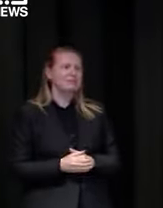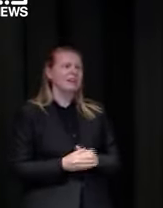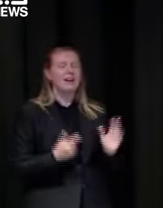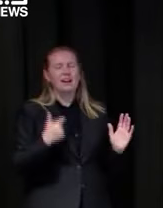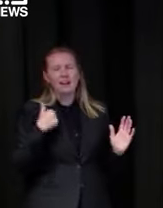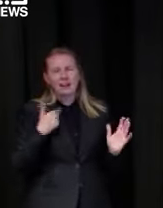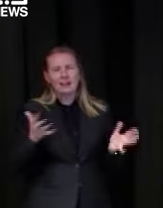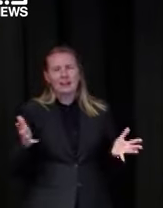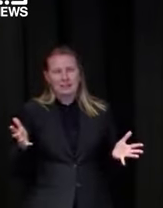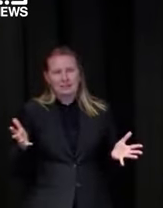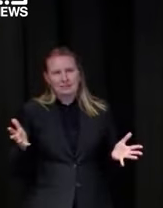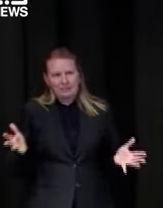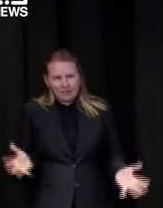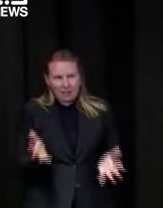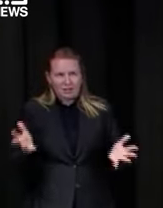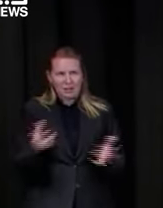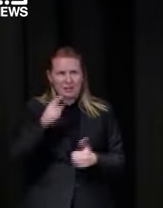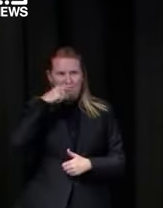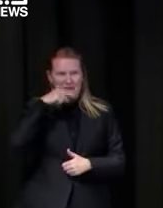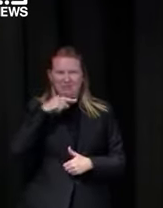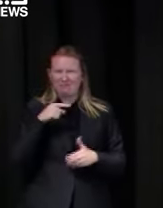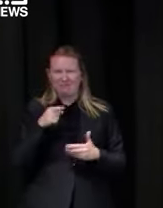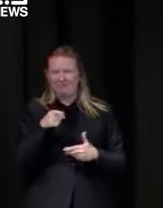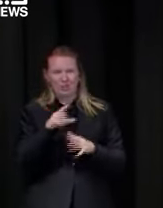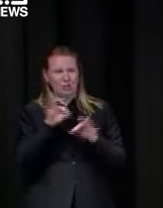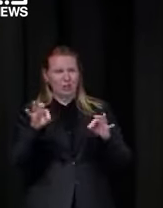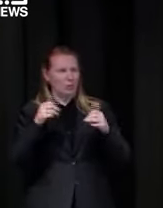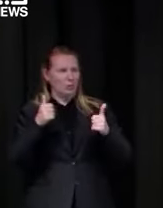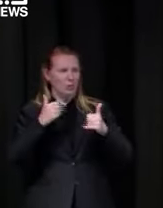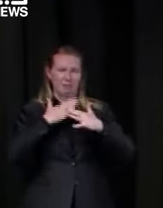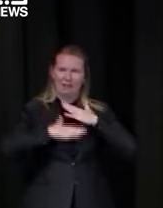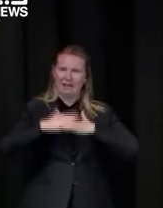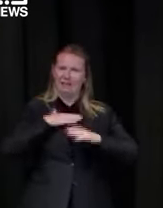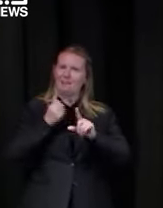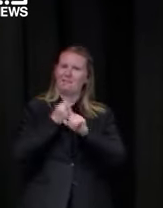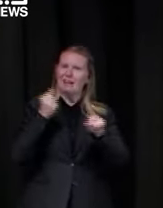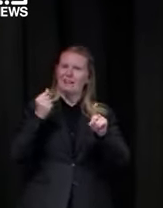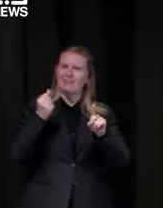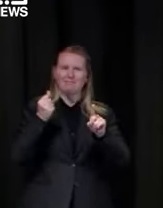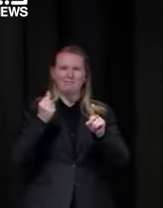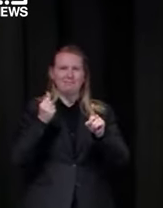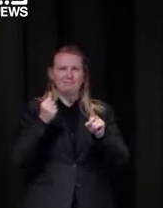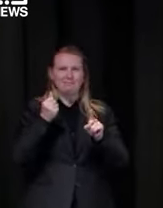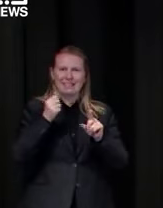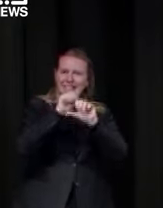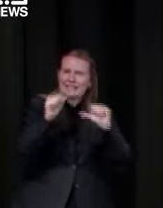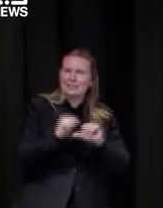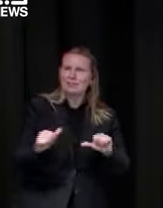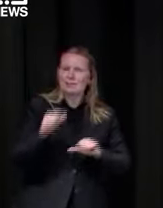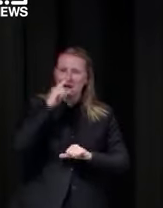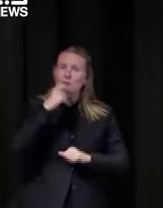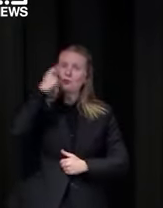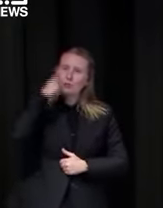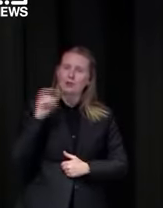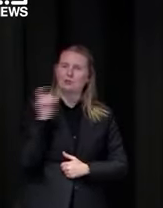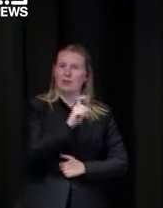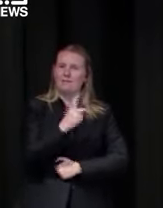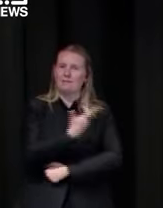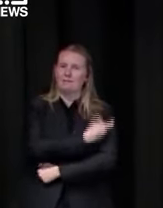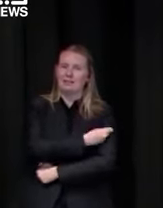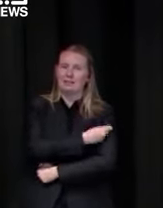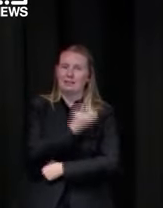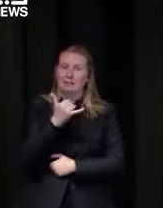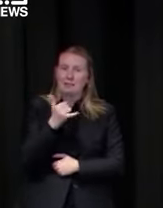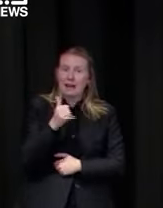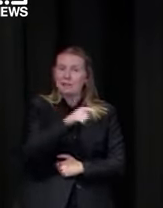that's not the sort of behavior we want to see that's just not there you know you might have a view